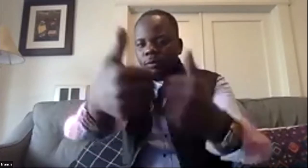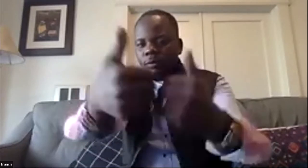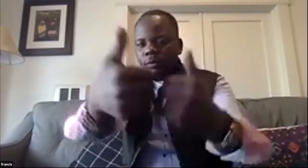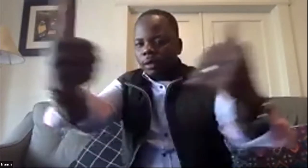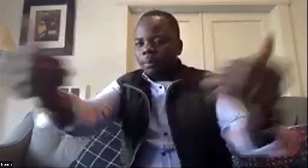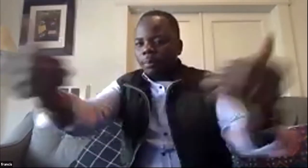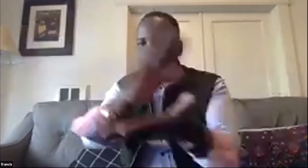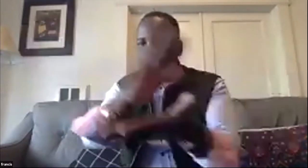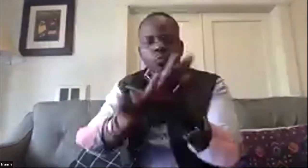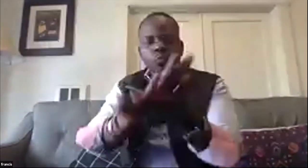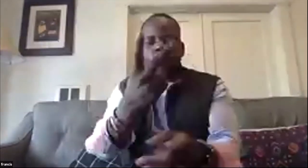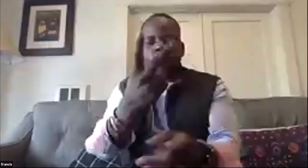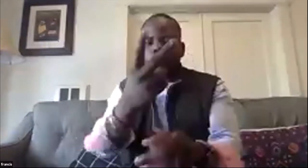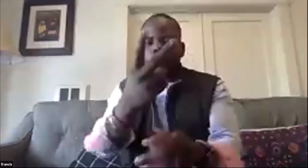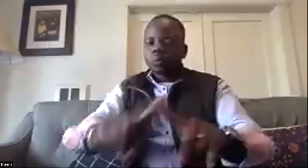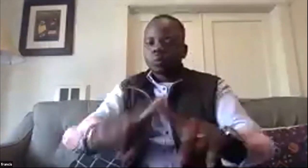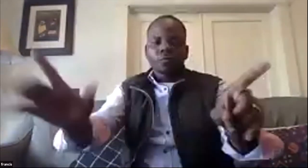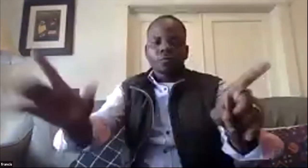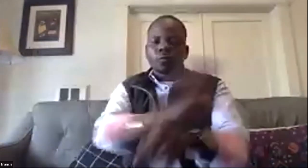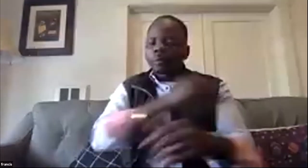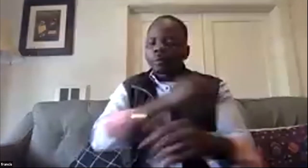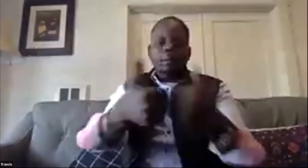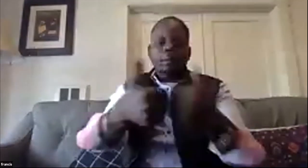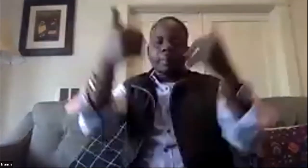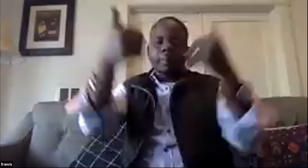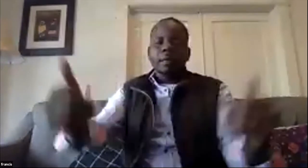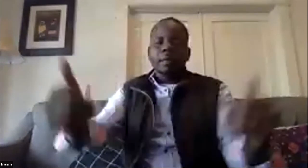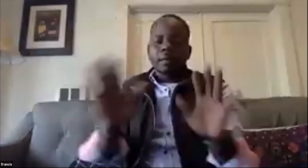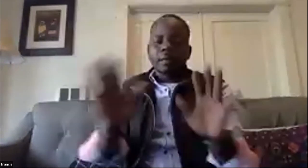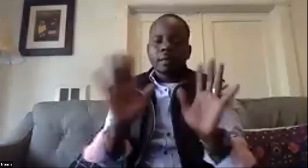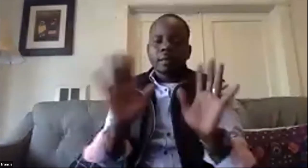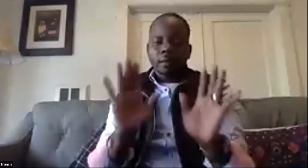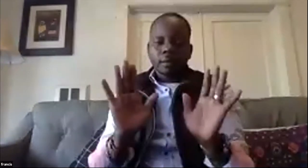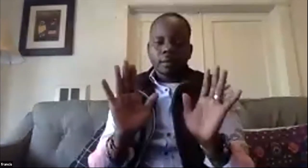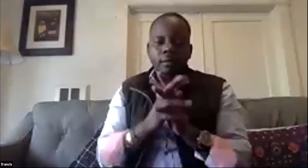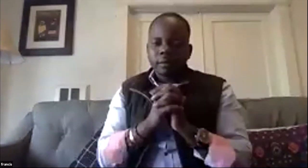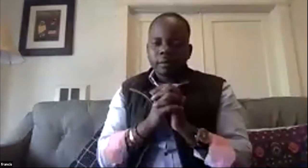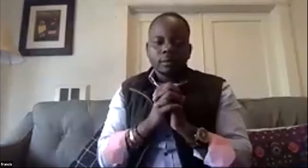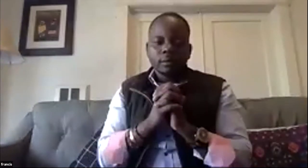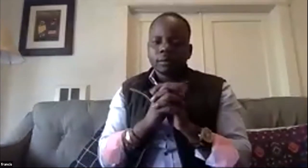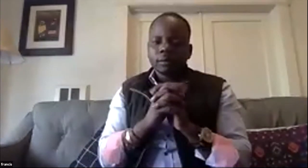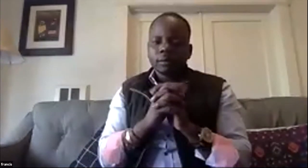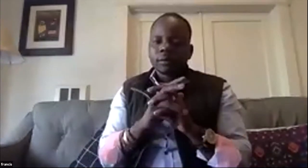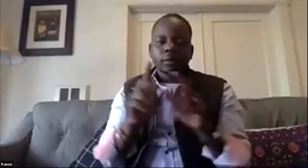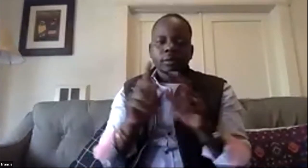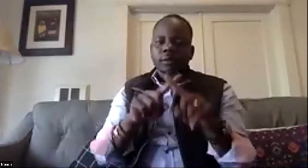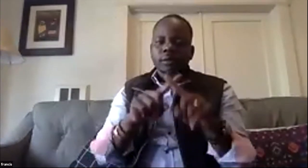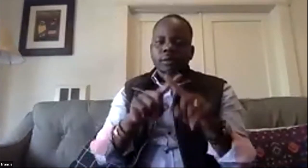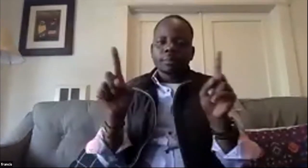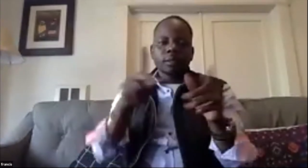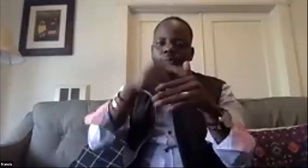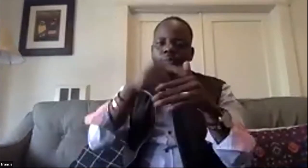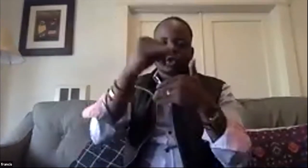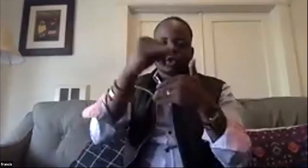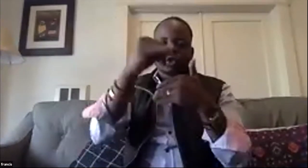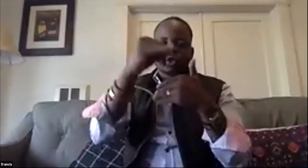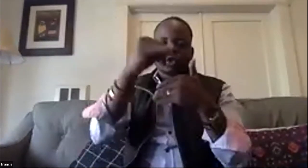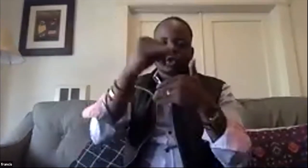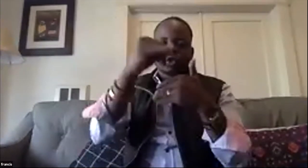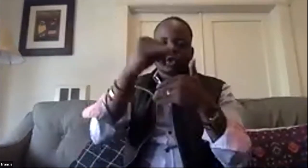okay so for right now okay for right now what he's describing about the school and the hospital as